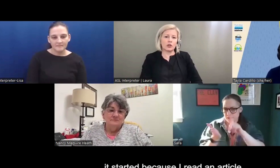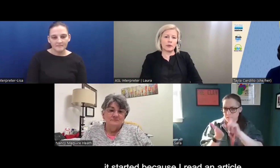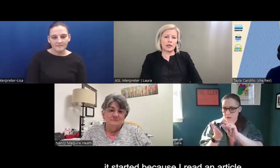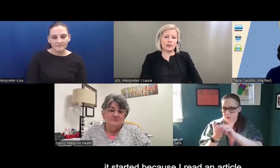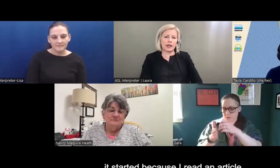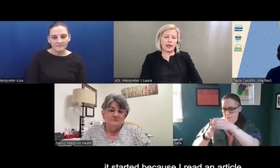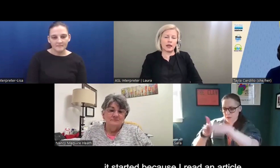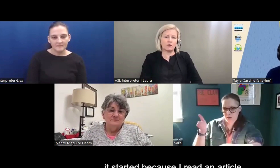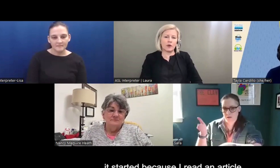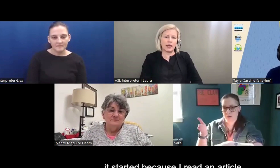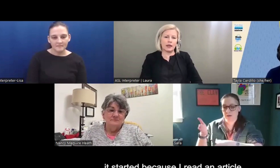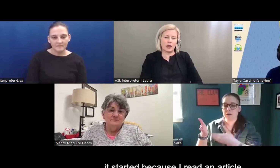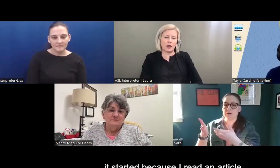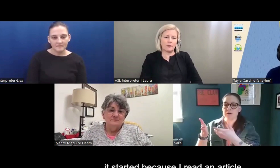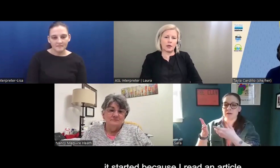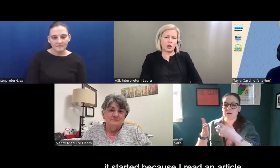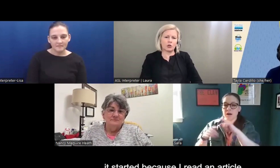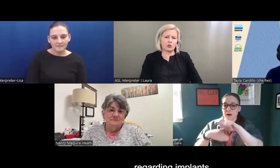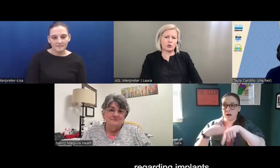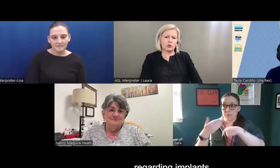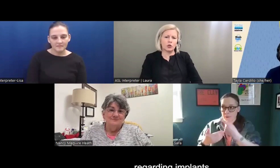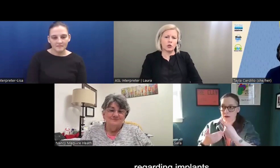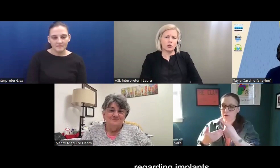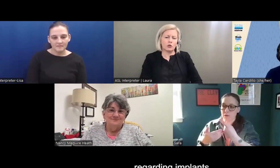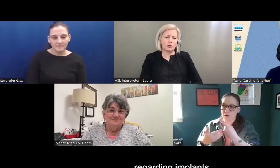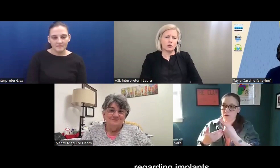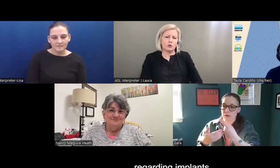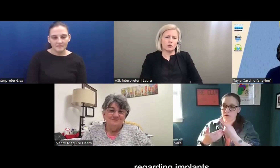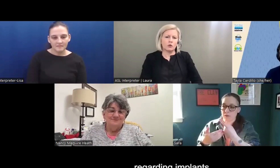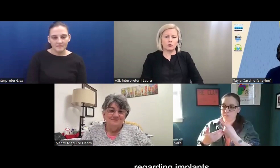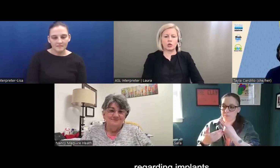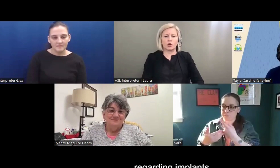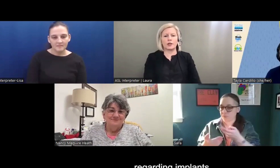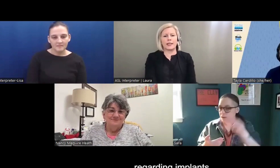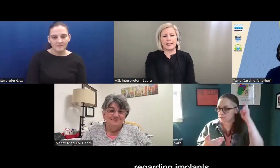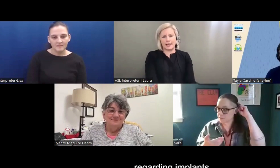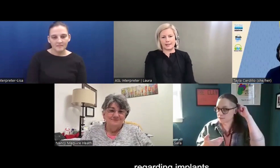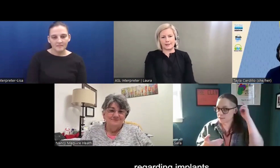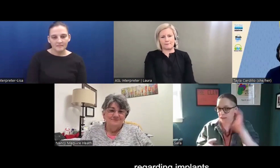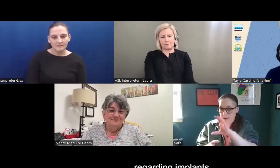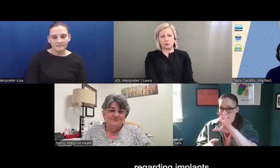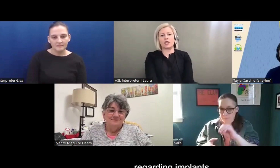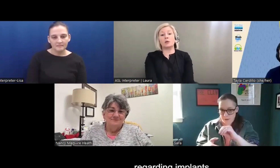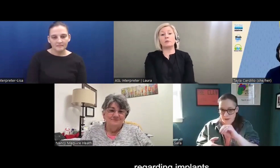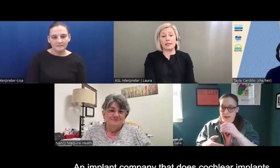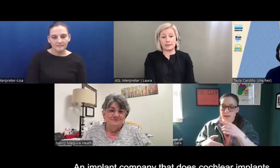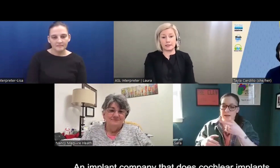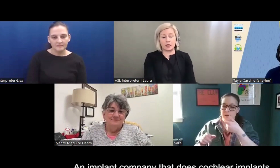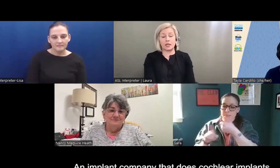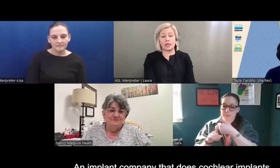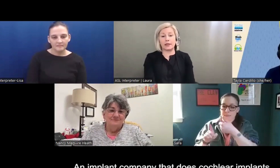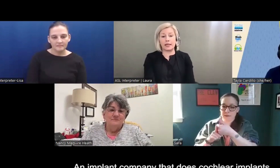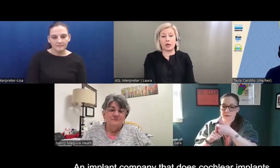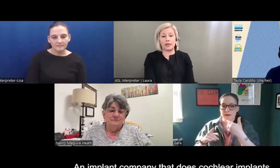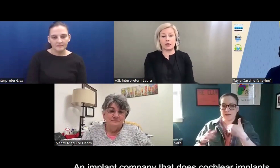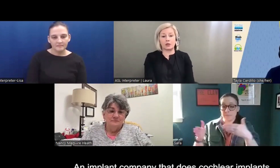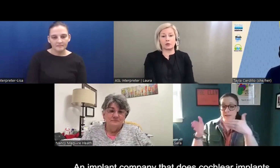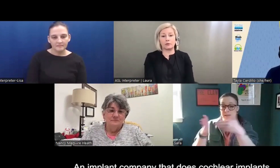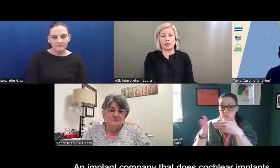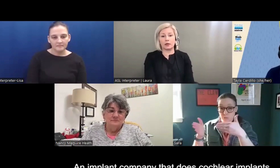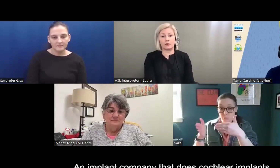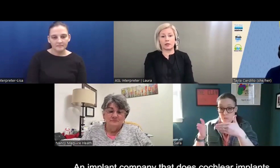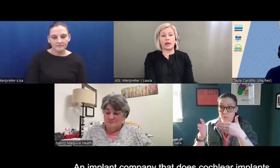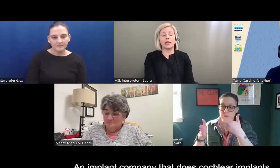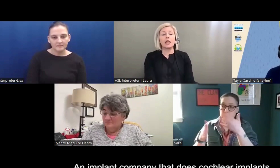her started because I had read, um, an article regarding, um, implants, an implant company,